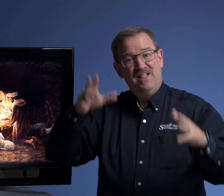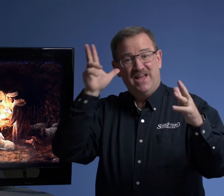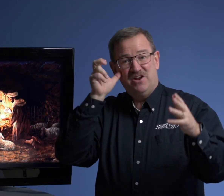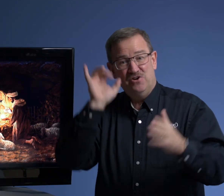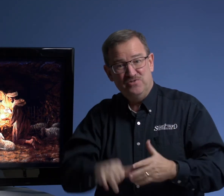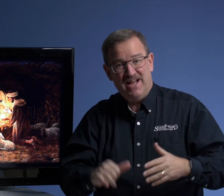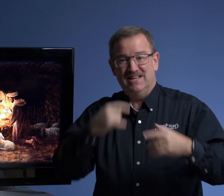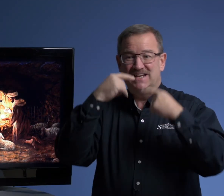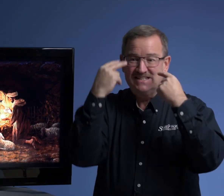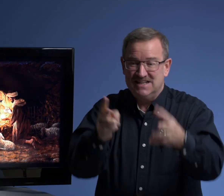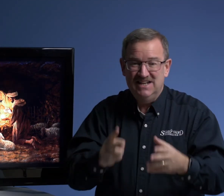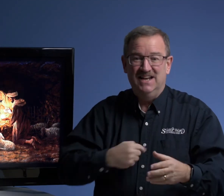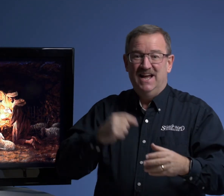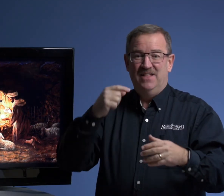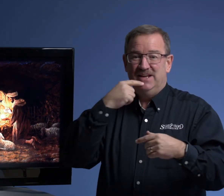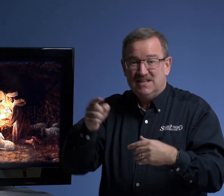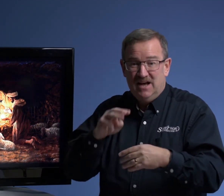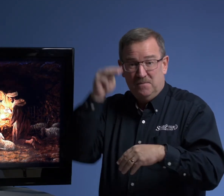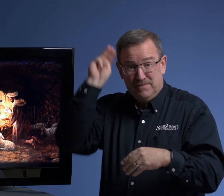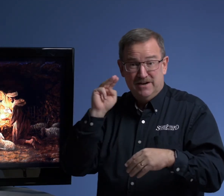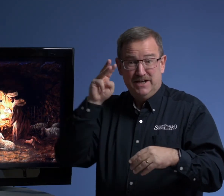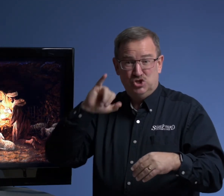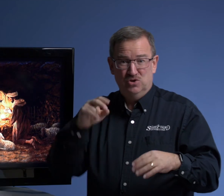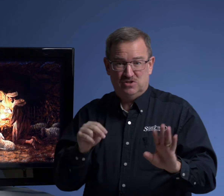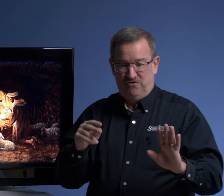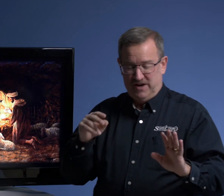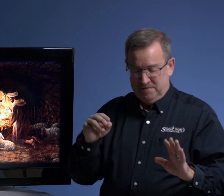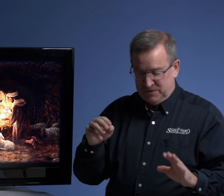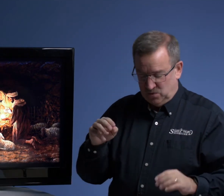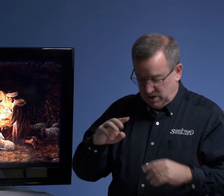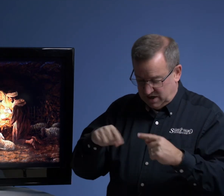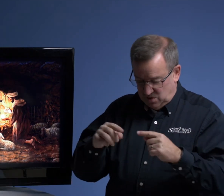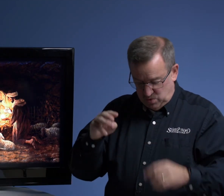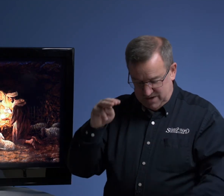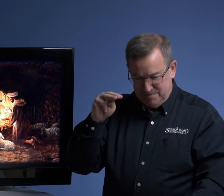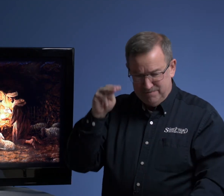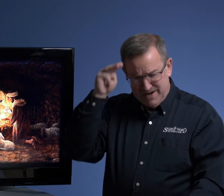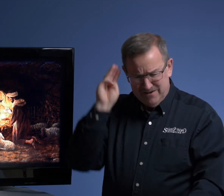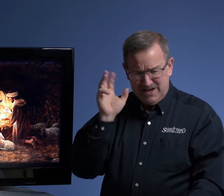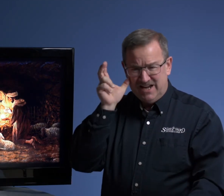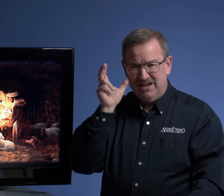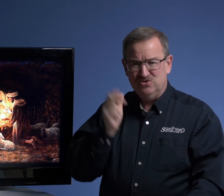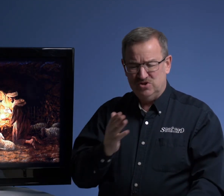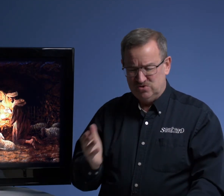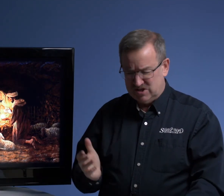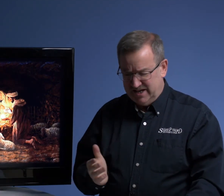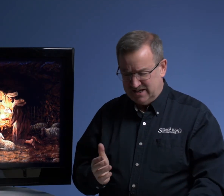They had heard that. They had seen it. And they tell Mary and Joseph. And when, when Mary hears those things,